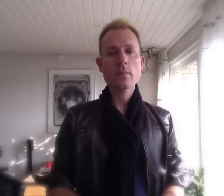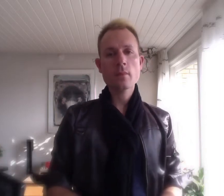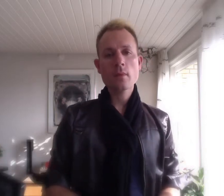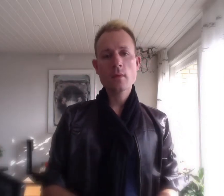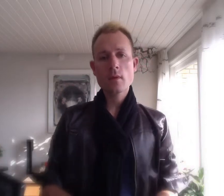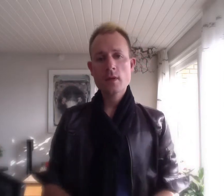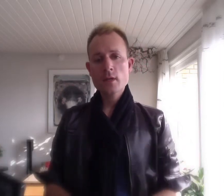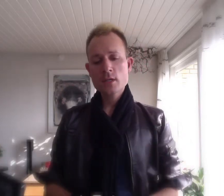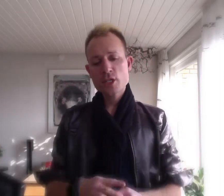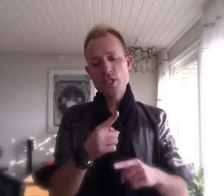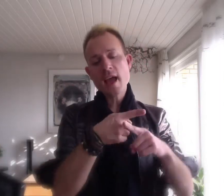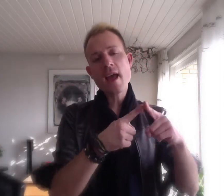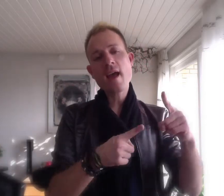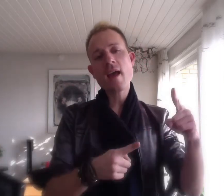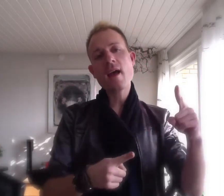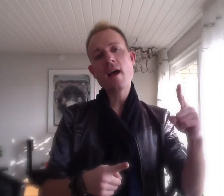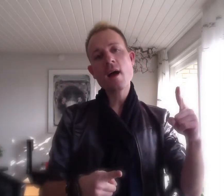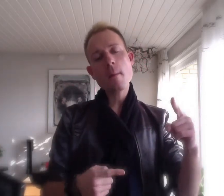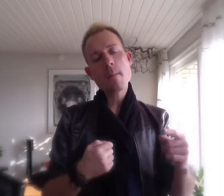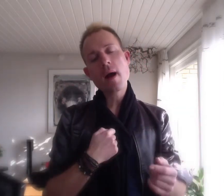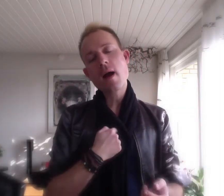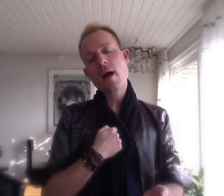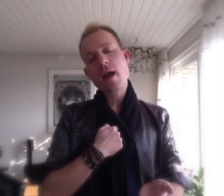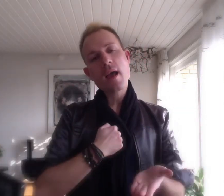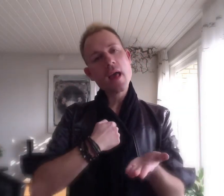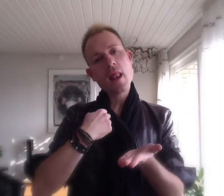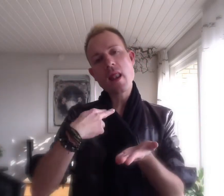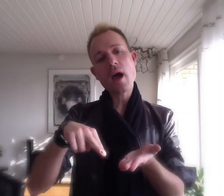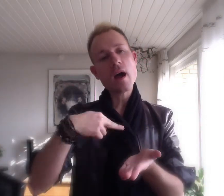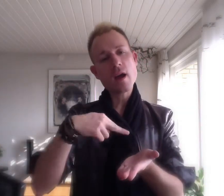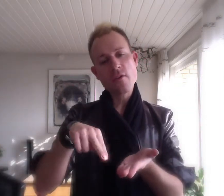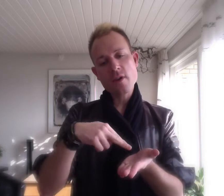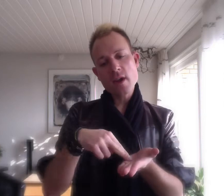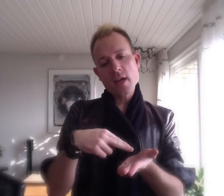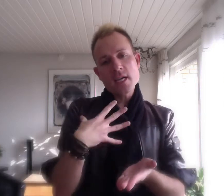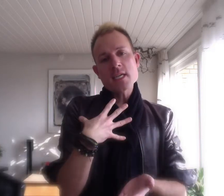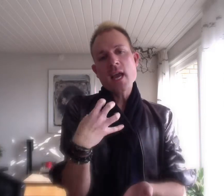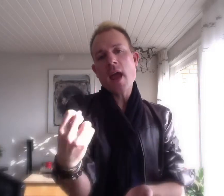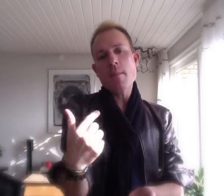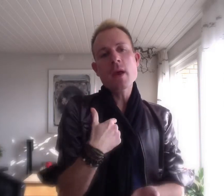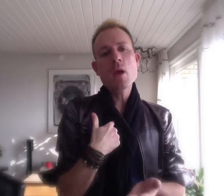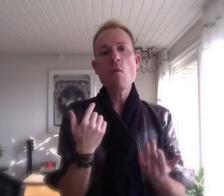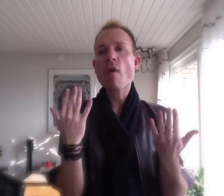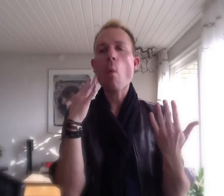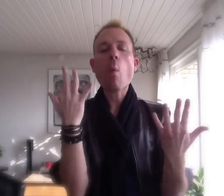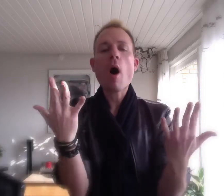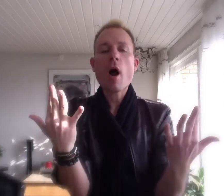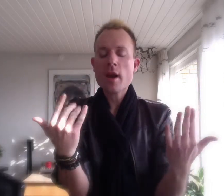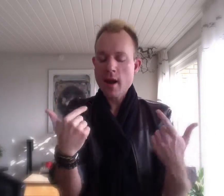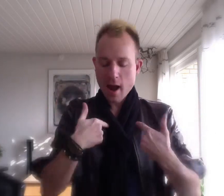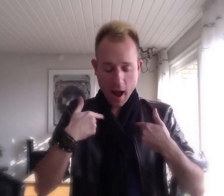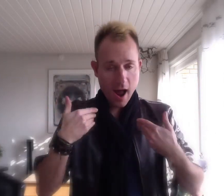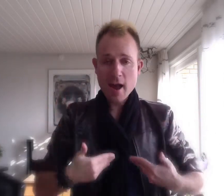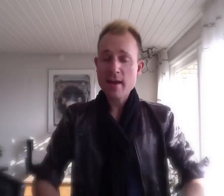Share my life Take me for what